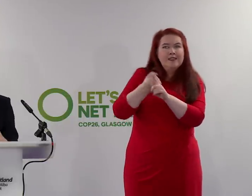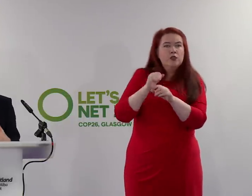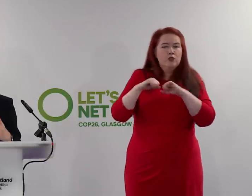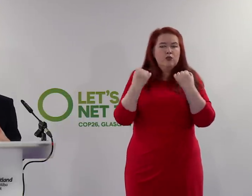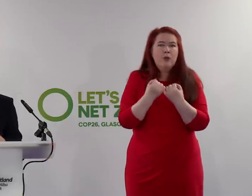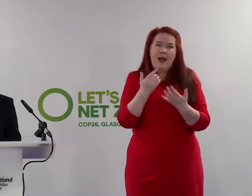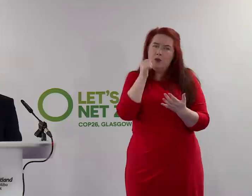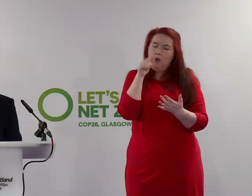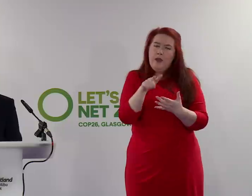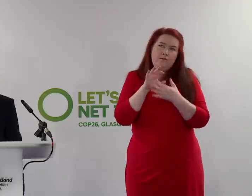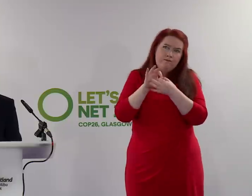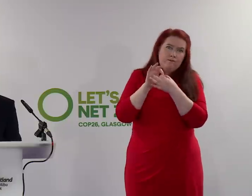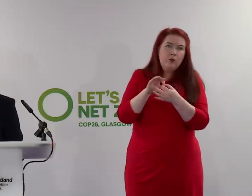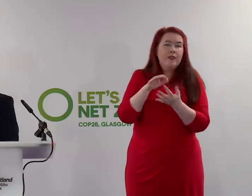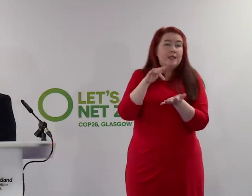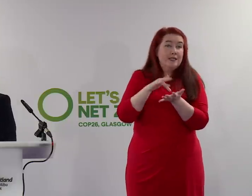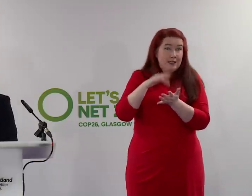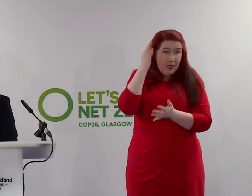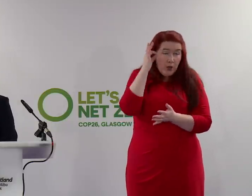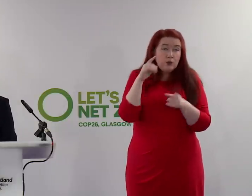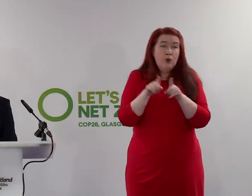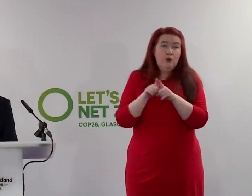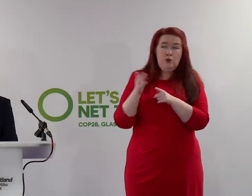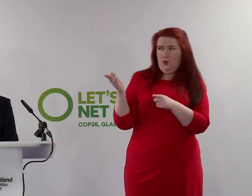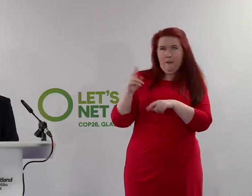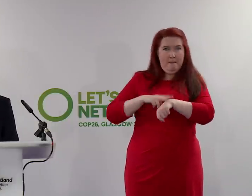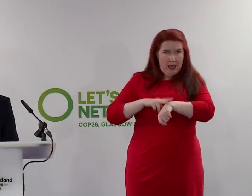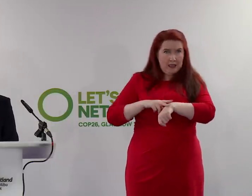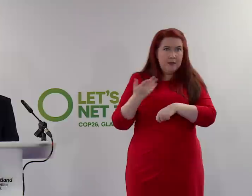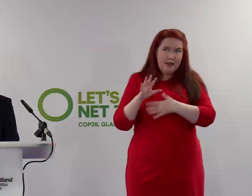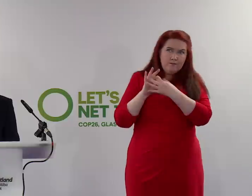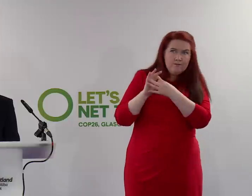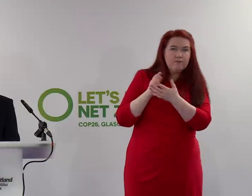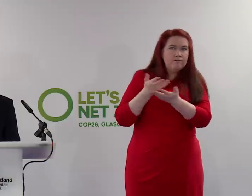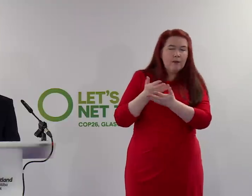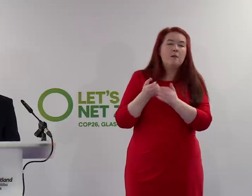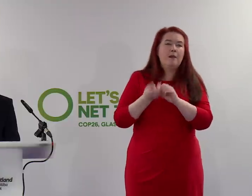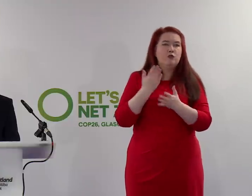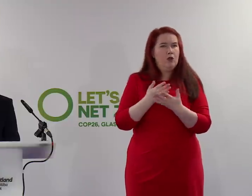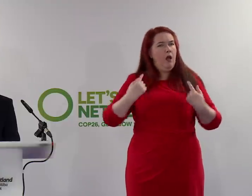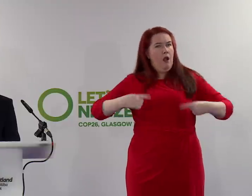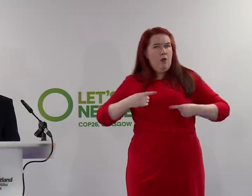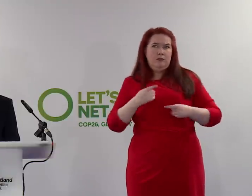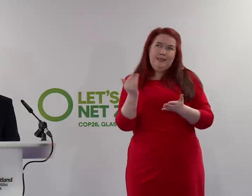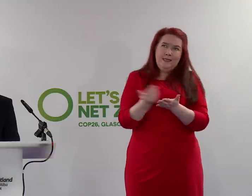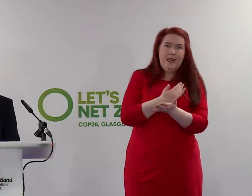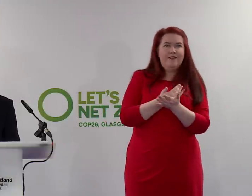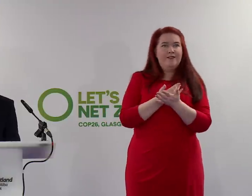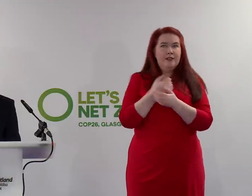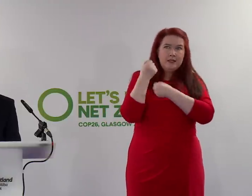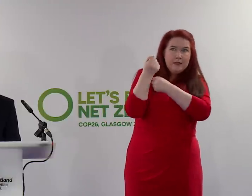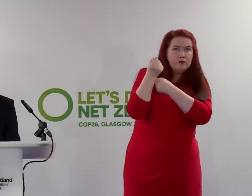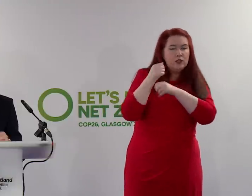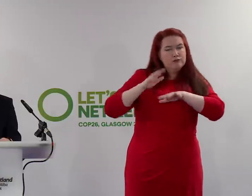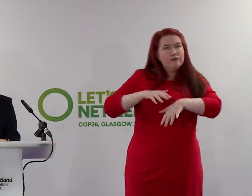engagement that I know they have had with the City Council and indeed with the police to ensure that demonstrations can take place safely and securely.